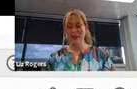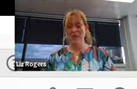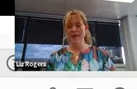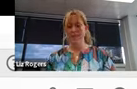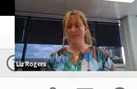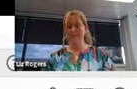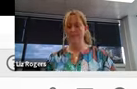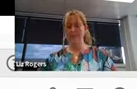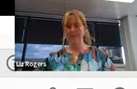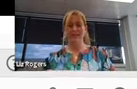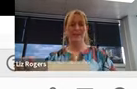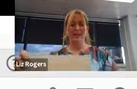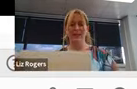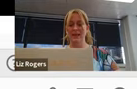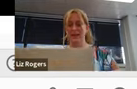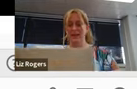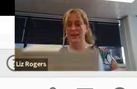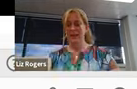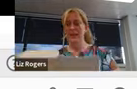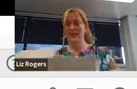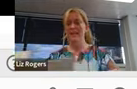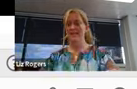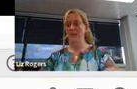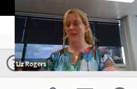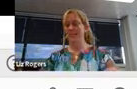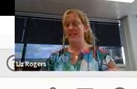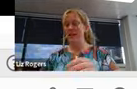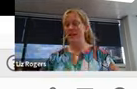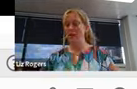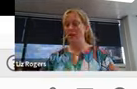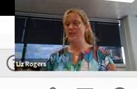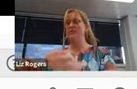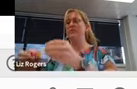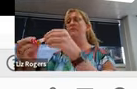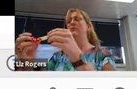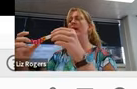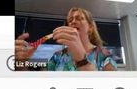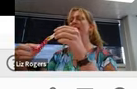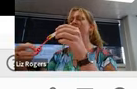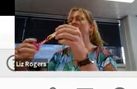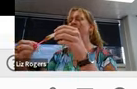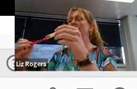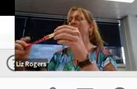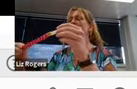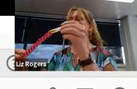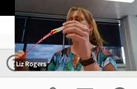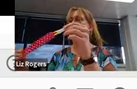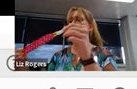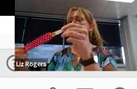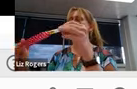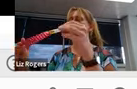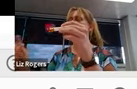I open it up and in it, we can see a whole bunch of random little